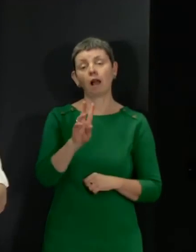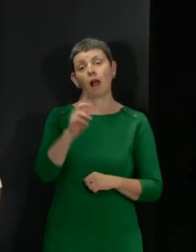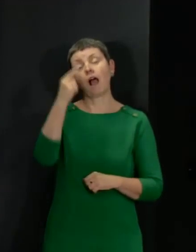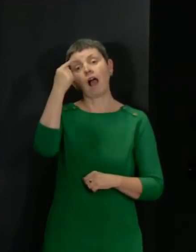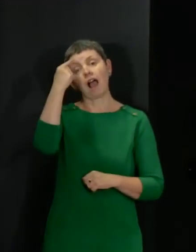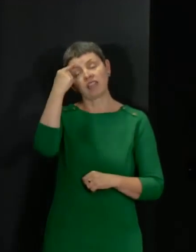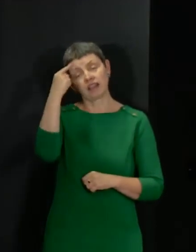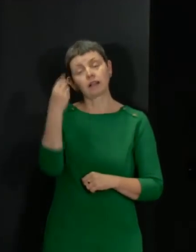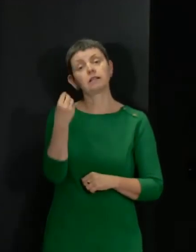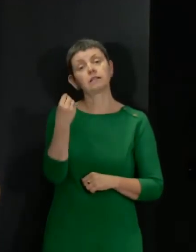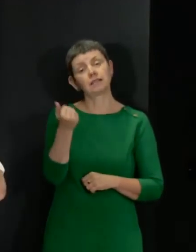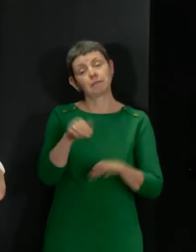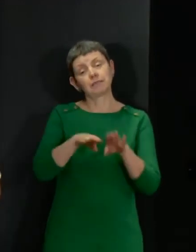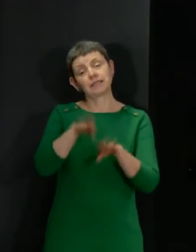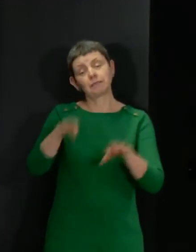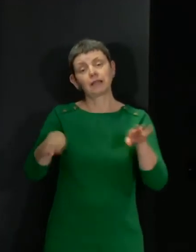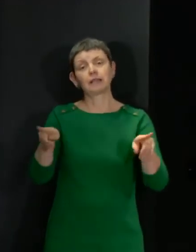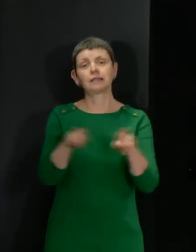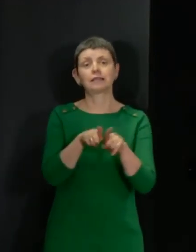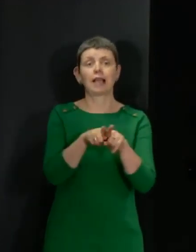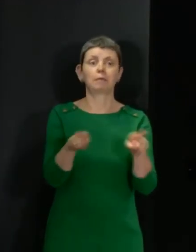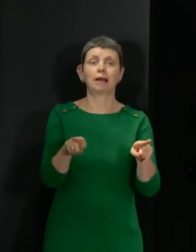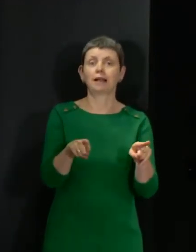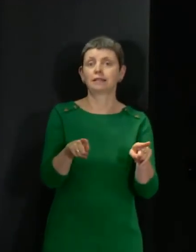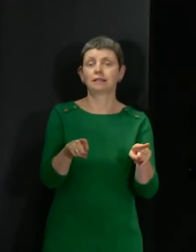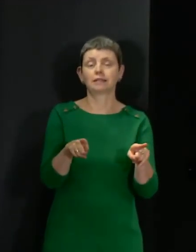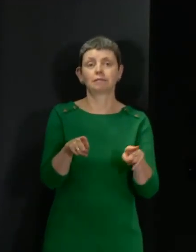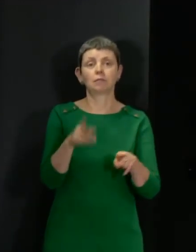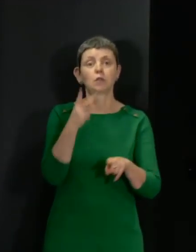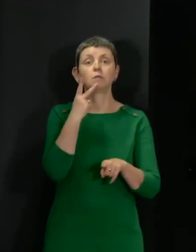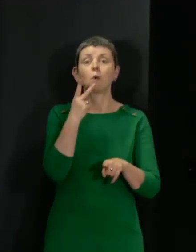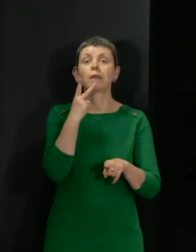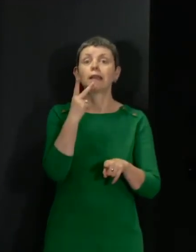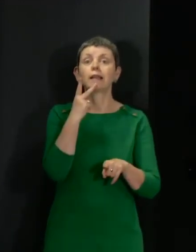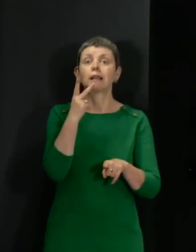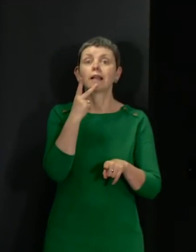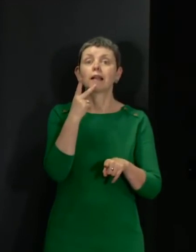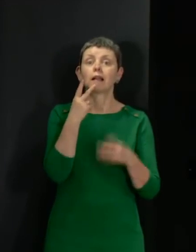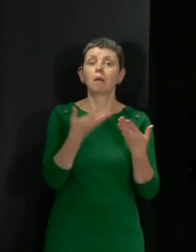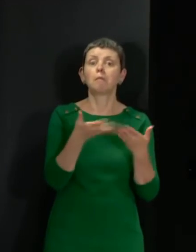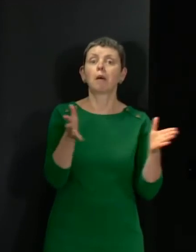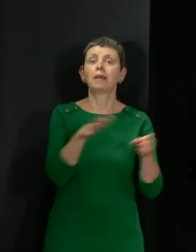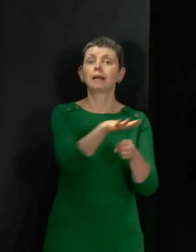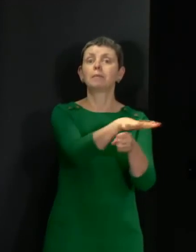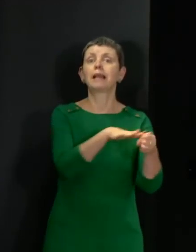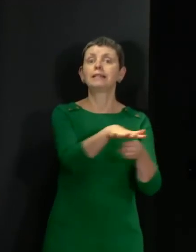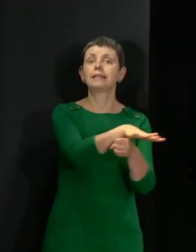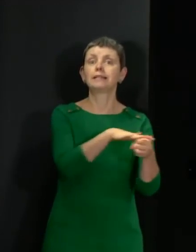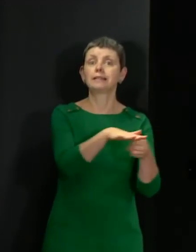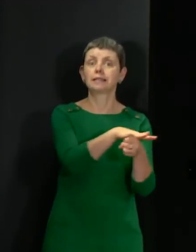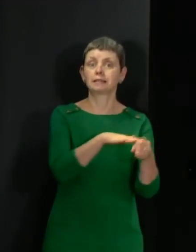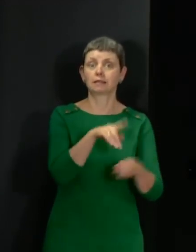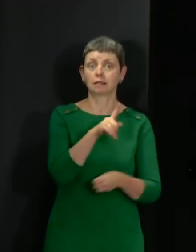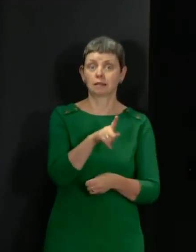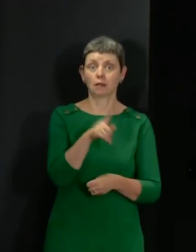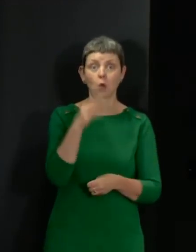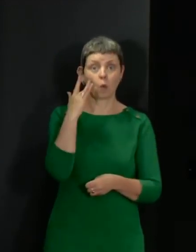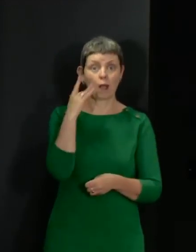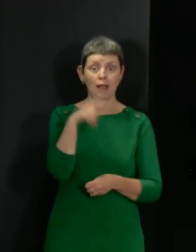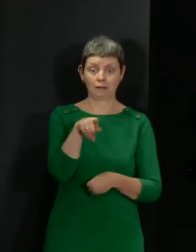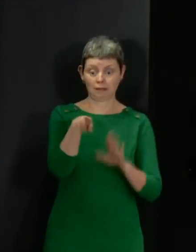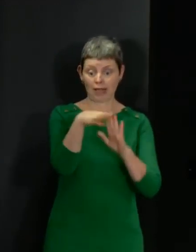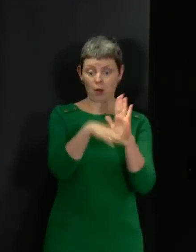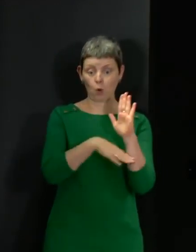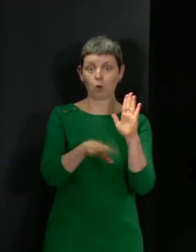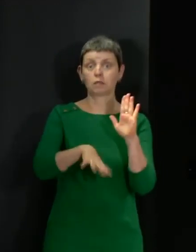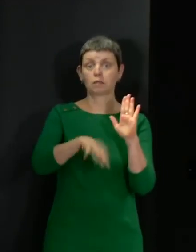with some other public health initiatives, such as the smoking in public places. Now, when that was introduced, we spent a lot of time,